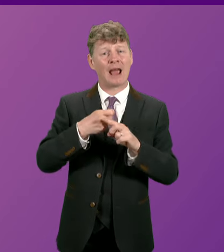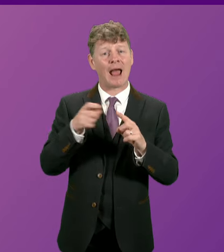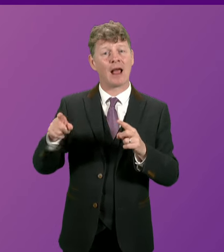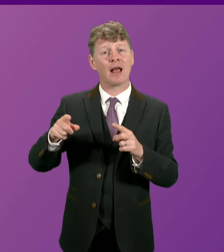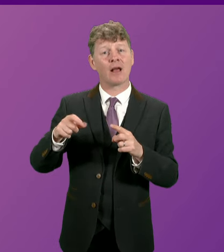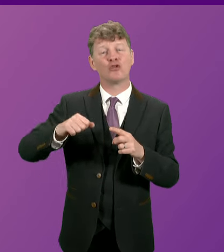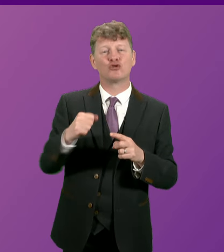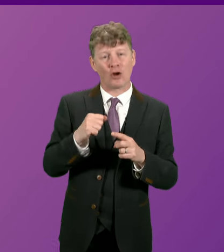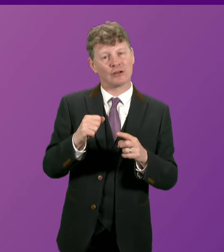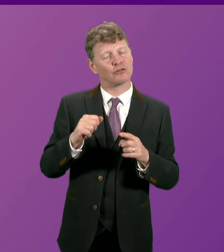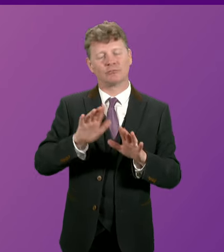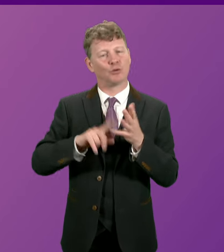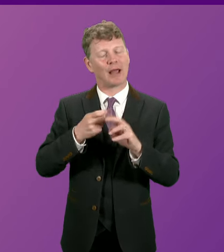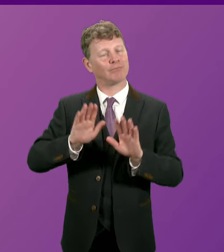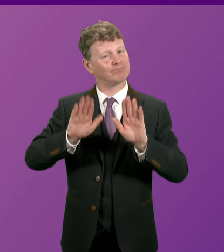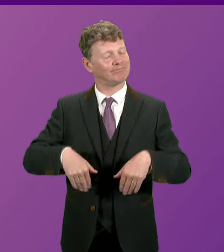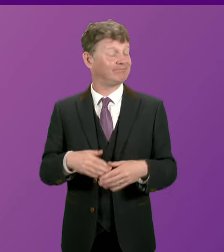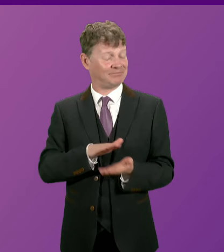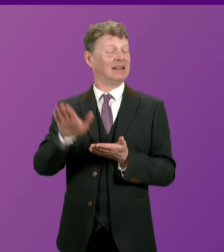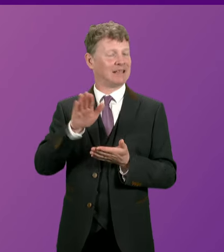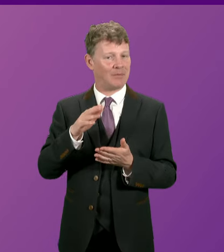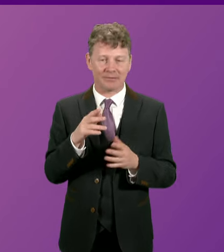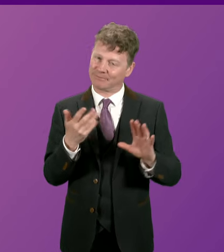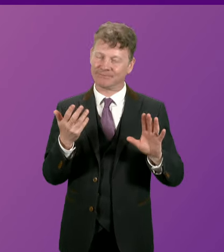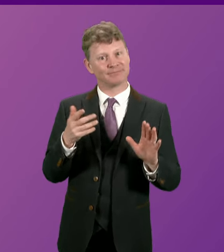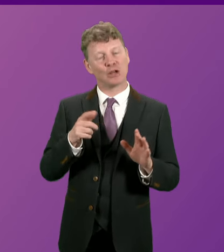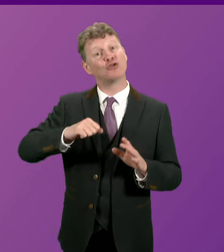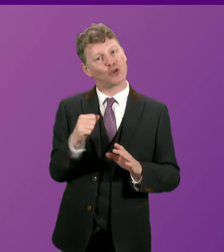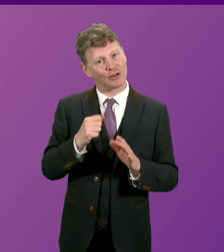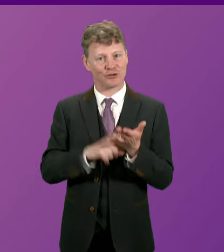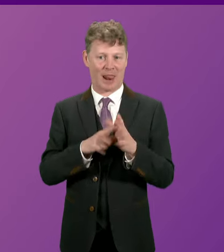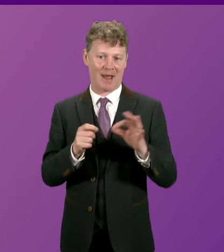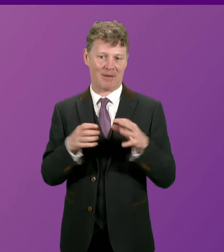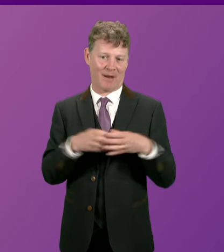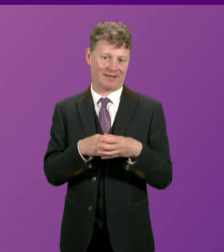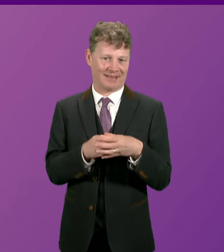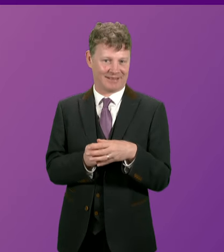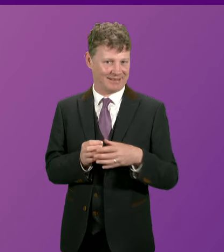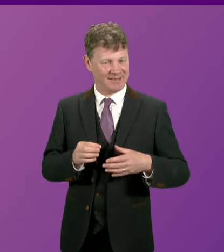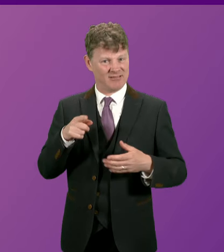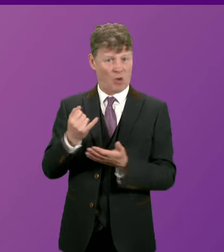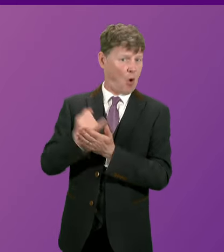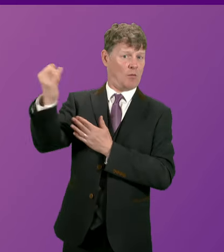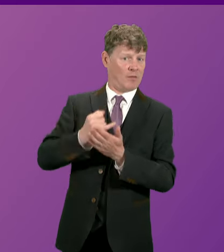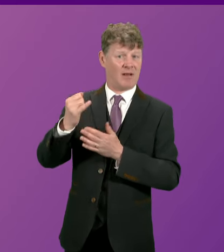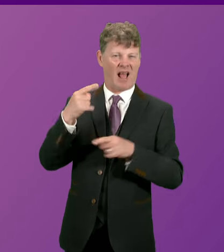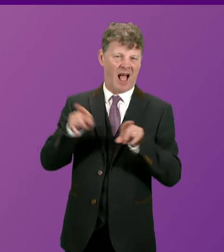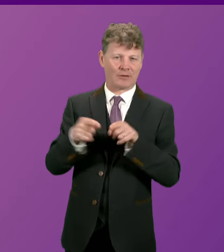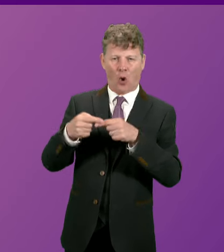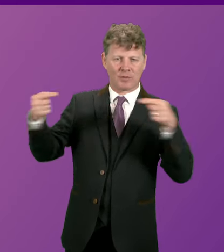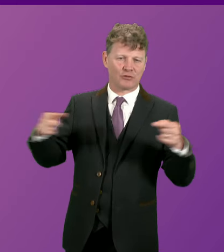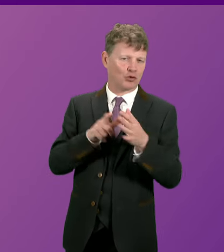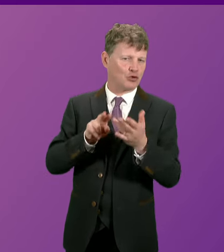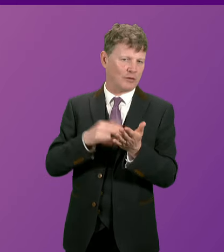Labour Party forgive me that was a Freudian slip the Scottish Labour Party and indeed the opposition they